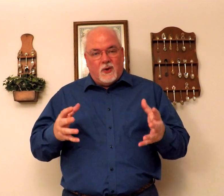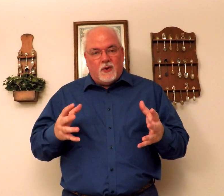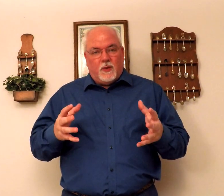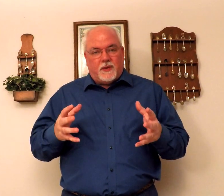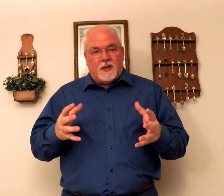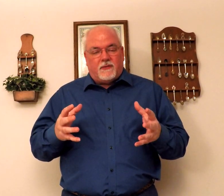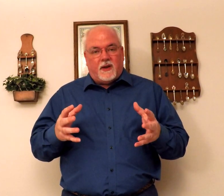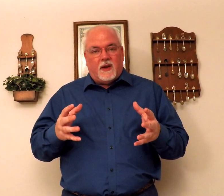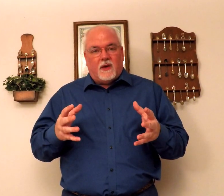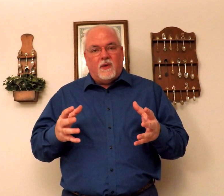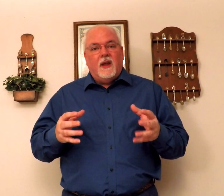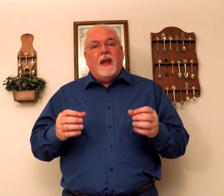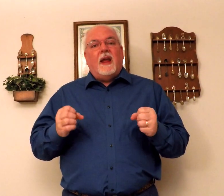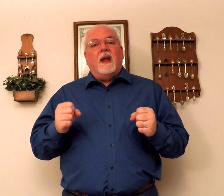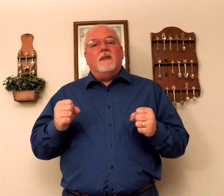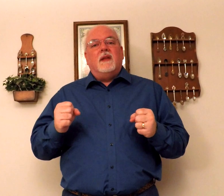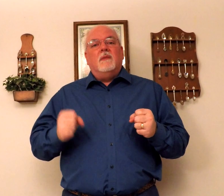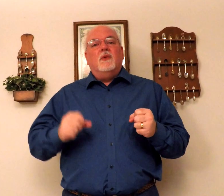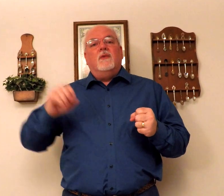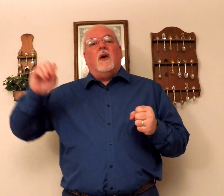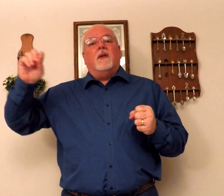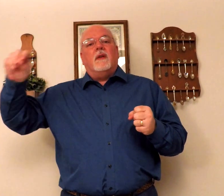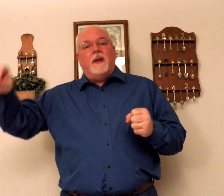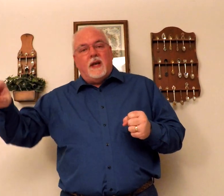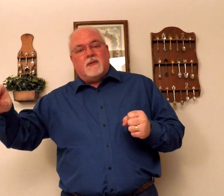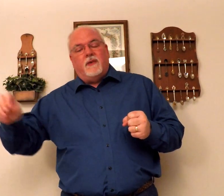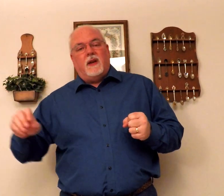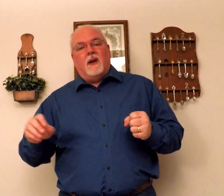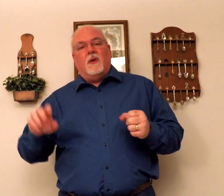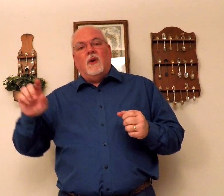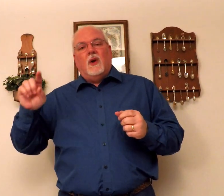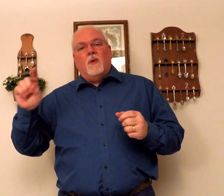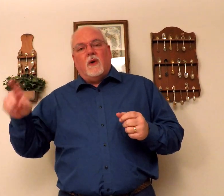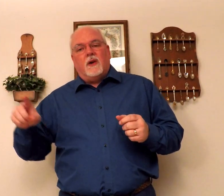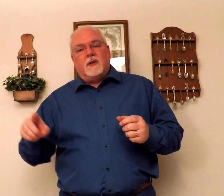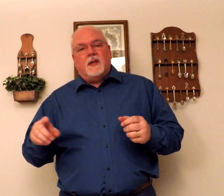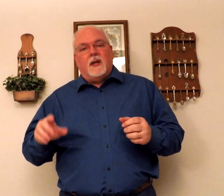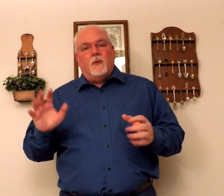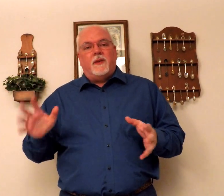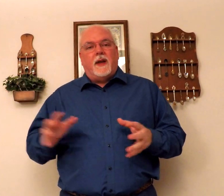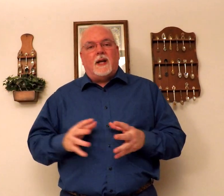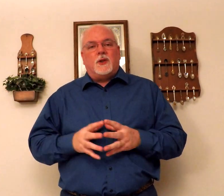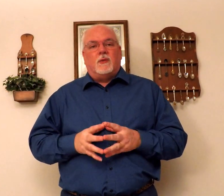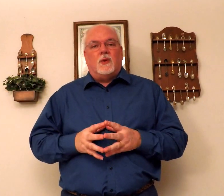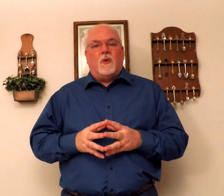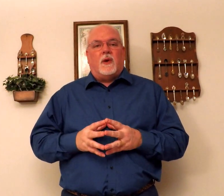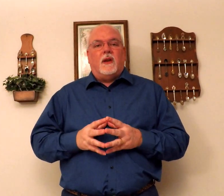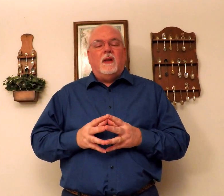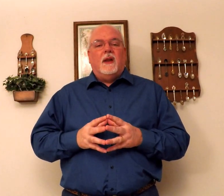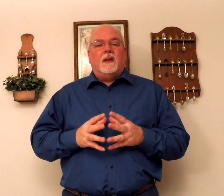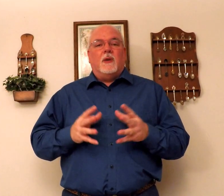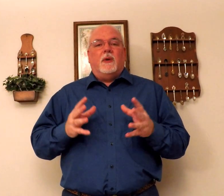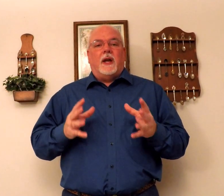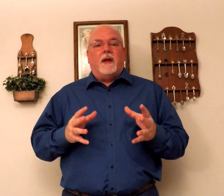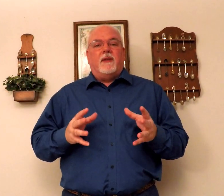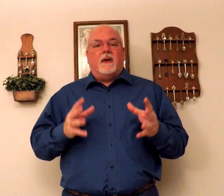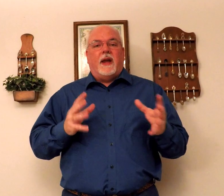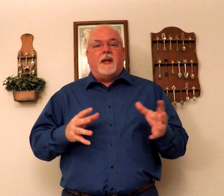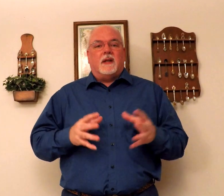good with this video and then move on to the next video where you'll sing it with the actual recording it will have there at